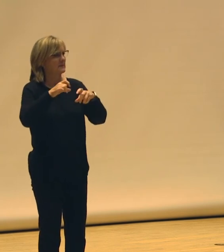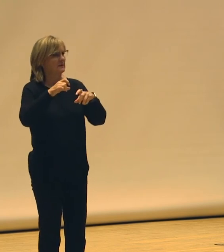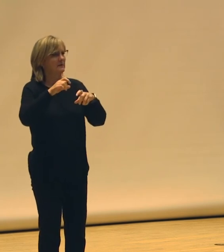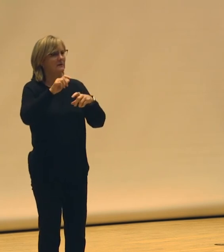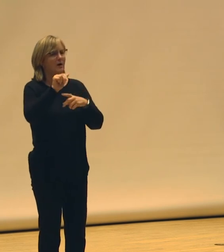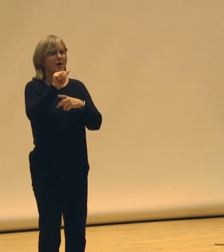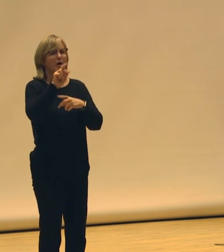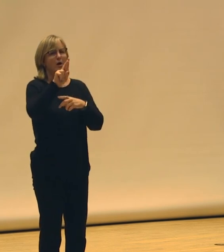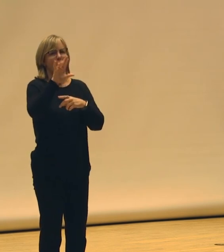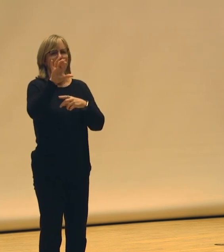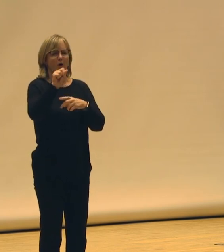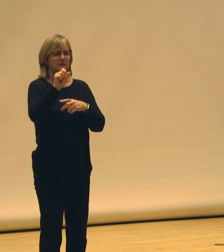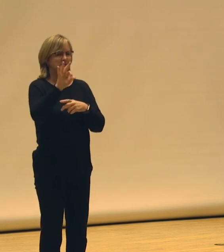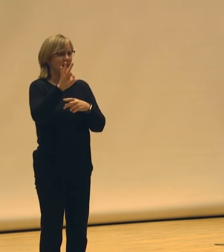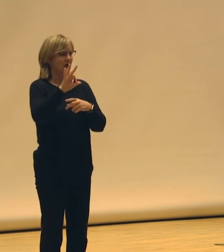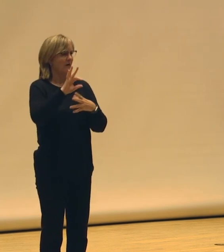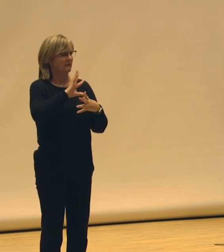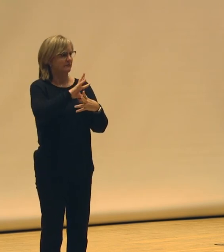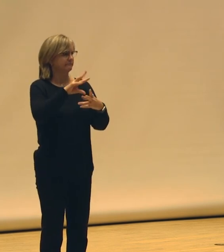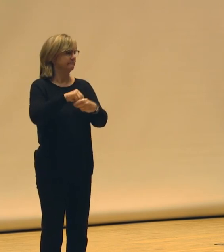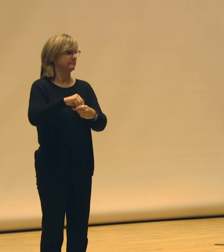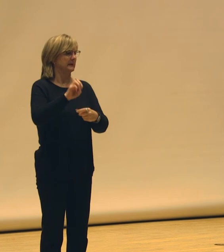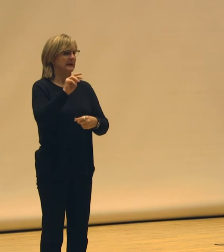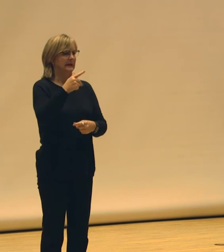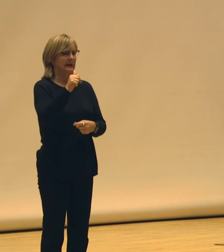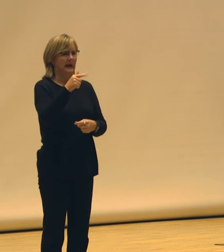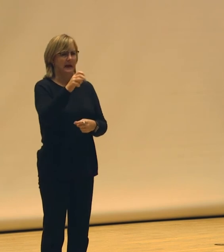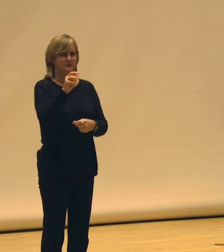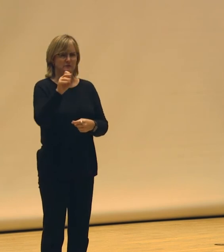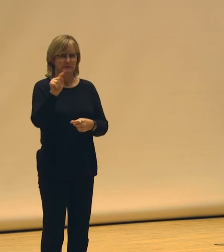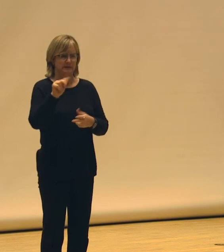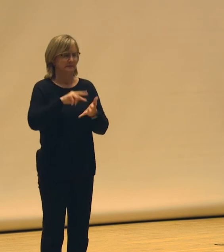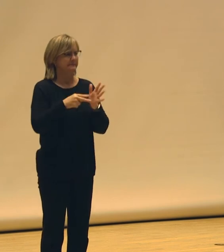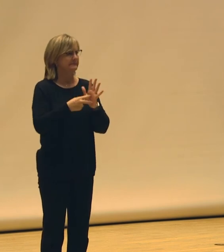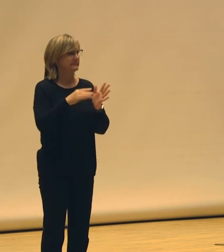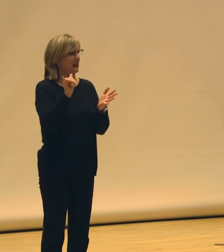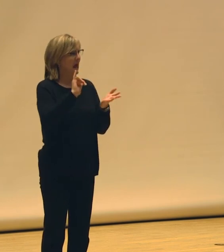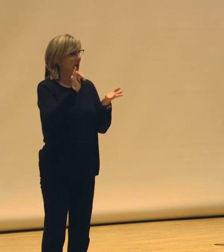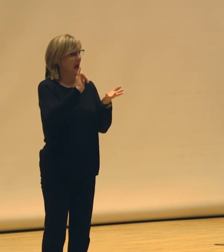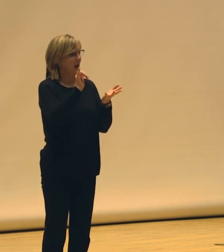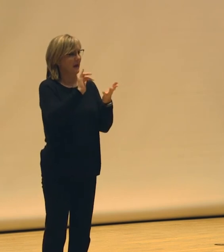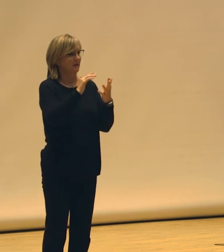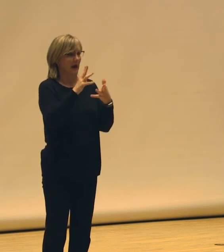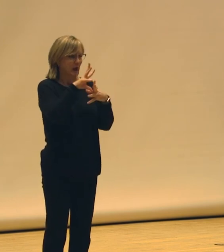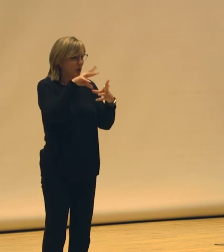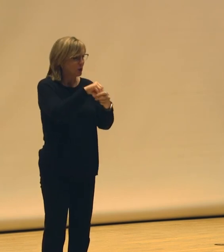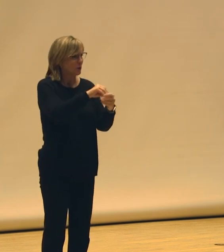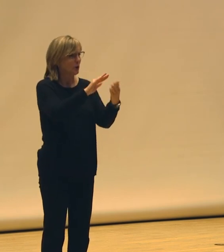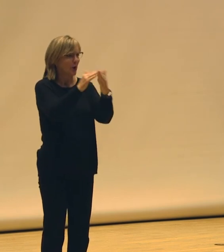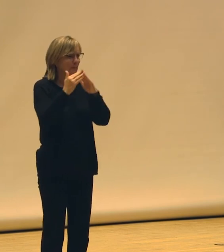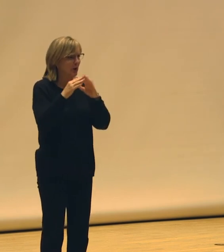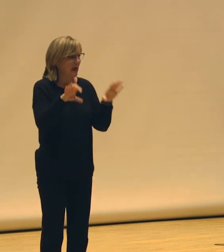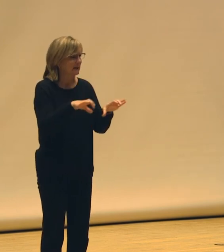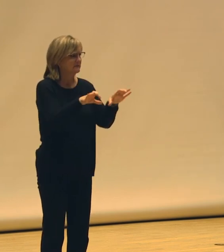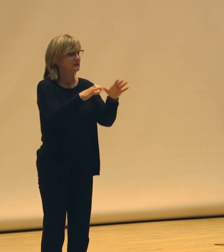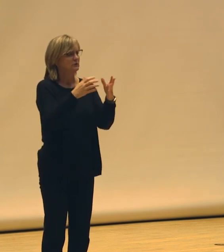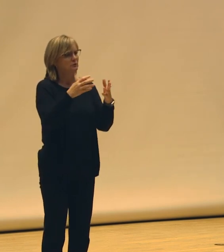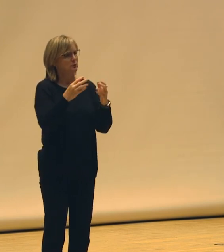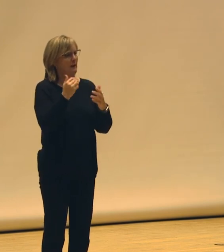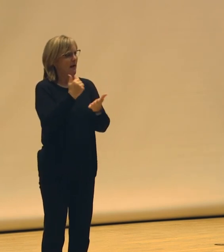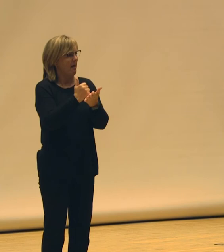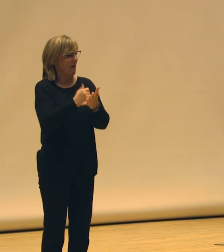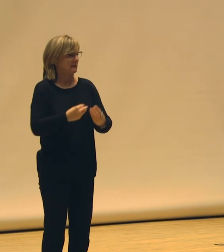Arcs of engagement that might include, you know, community activities that inspire the research.